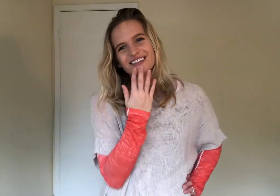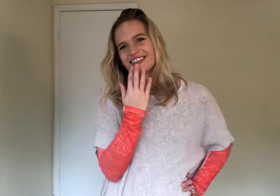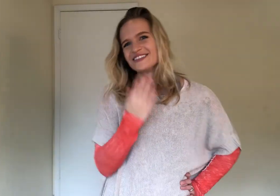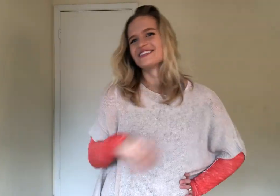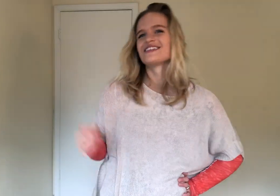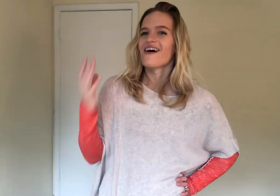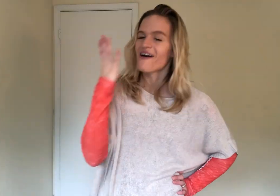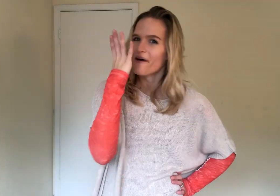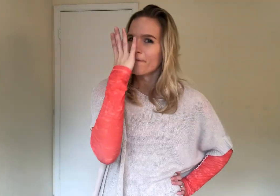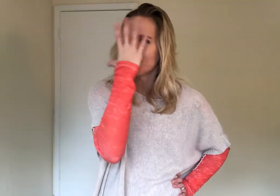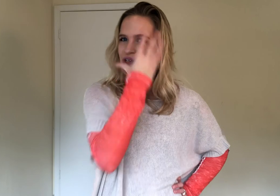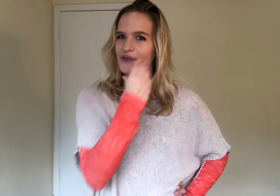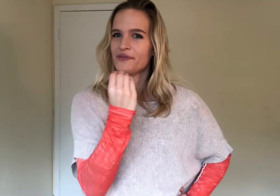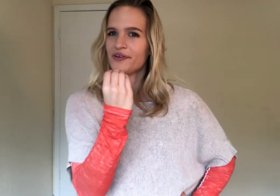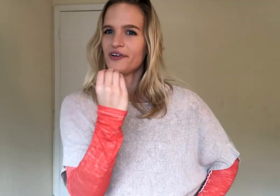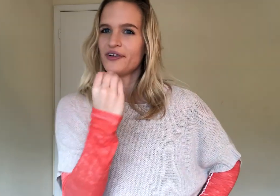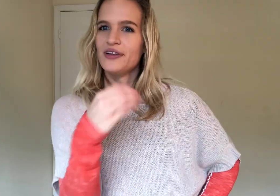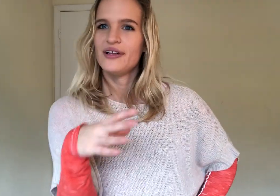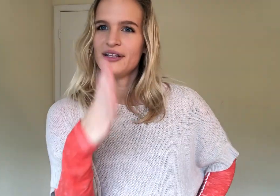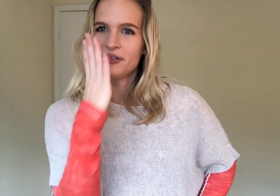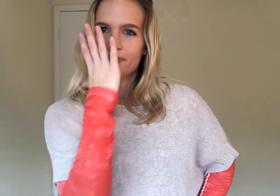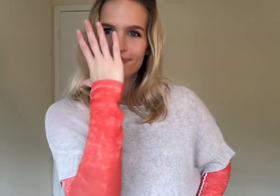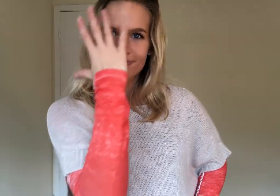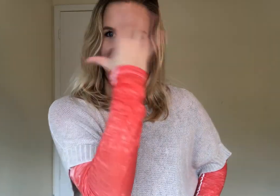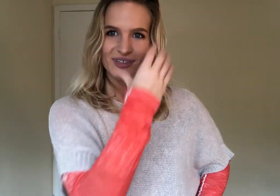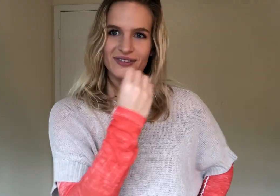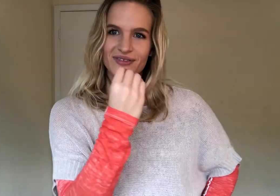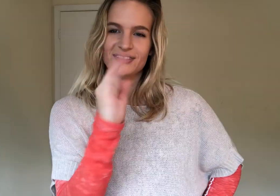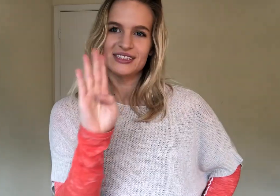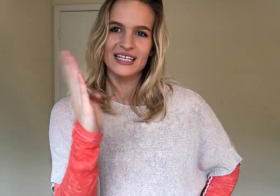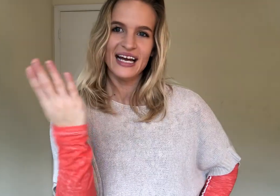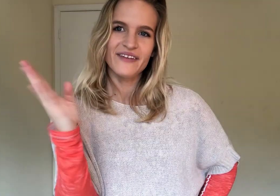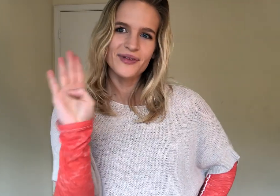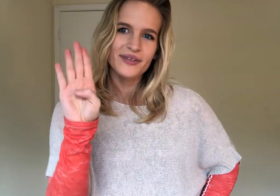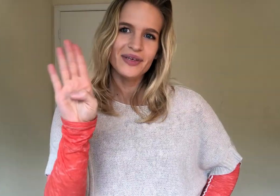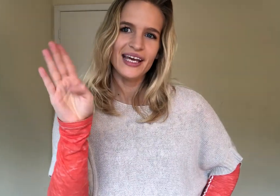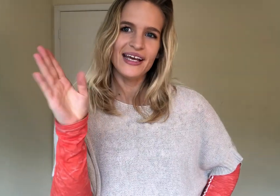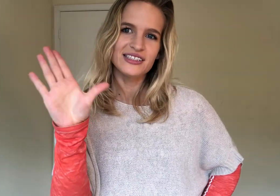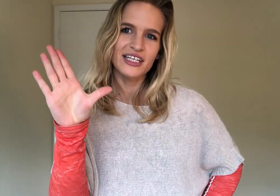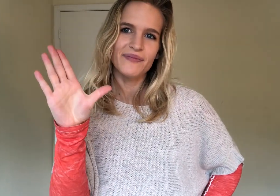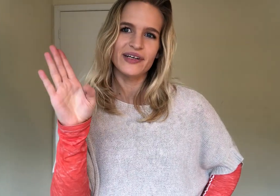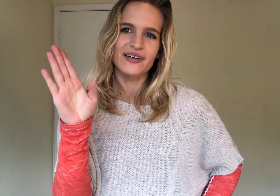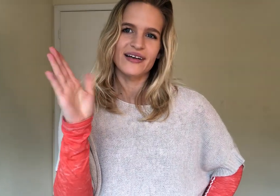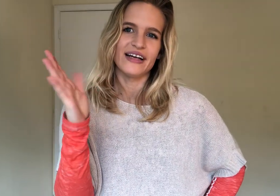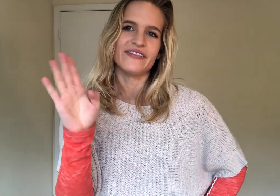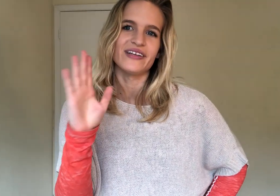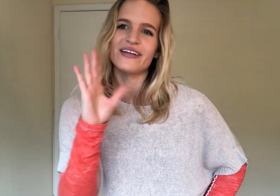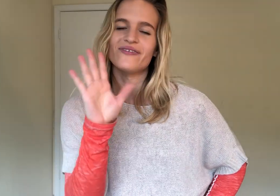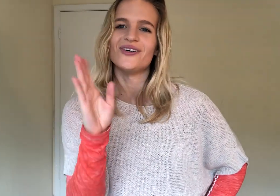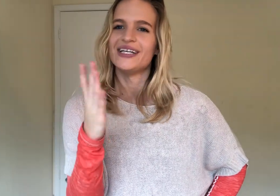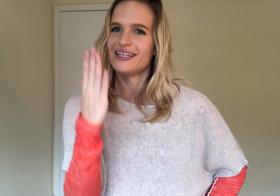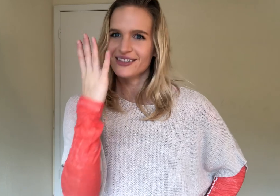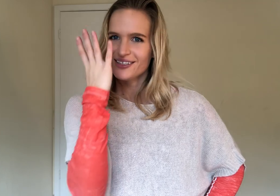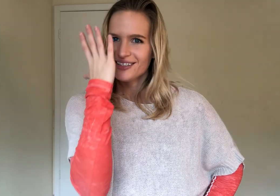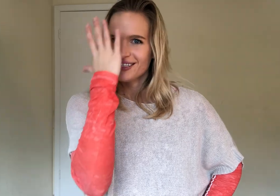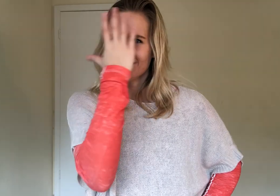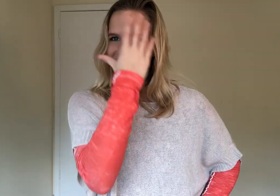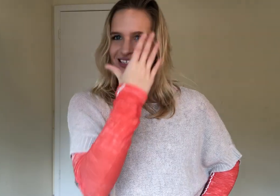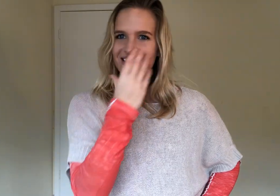Colors. Are beautiful. Beautiful. Beautiful. It's kind of with a B handshake but kind of like a full hand. Just